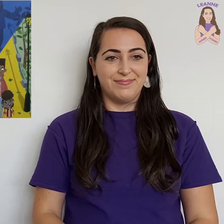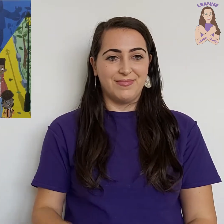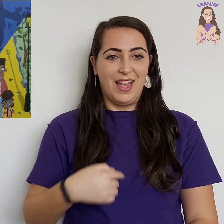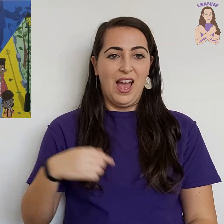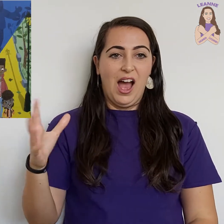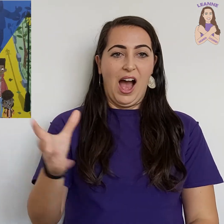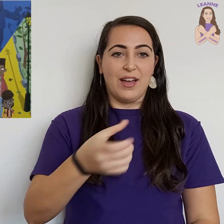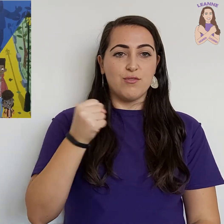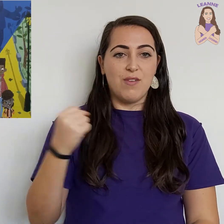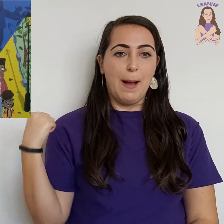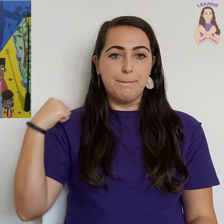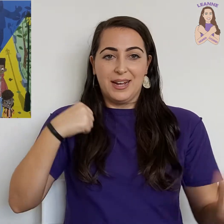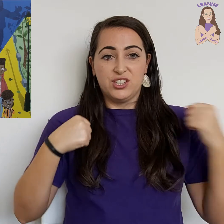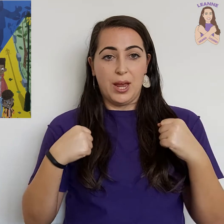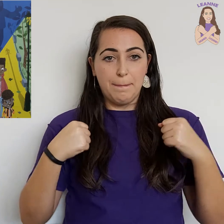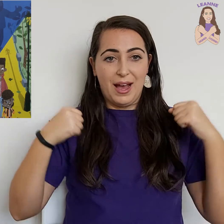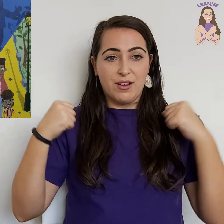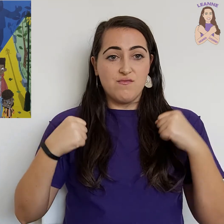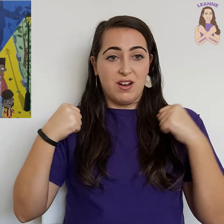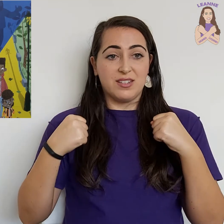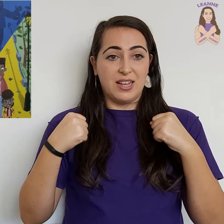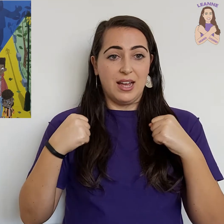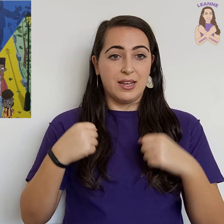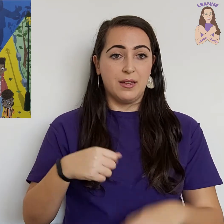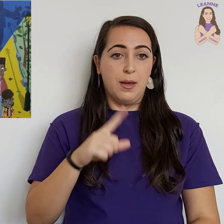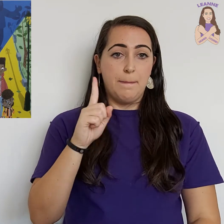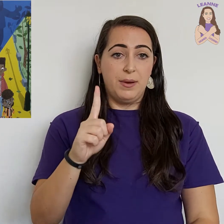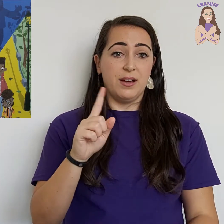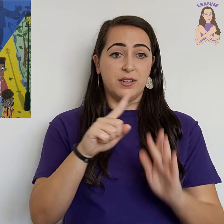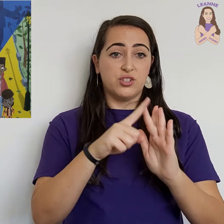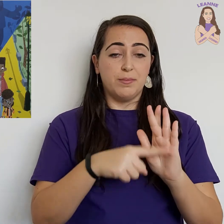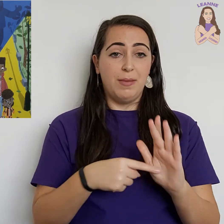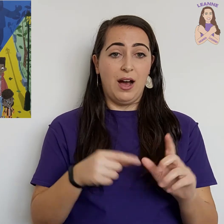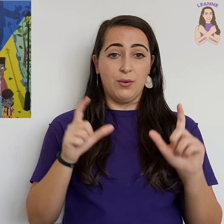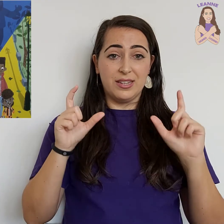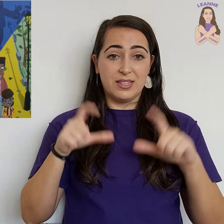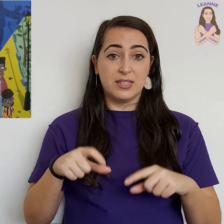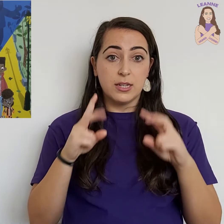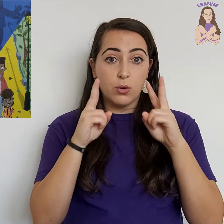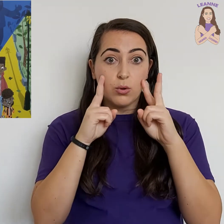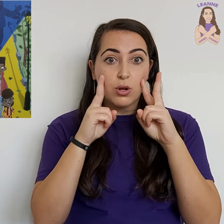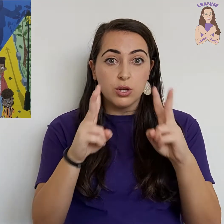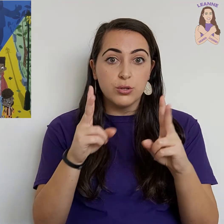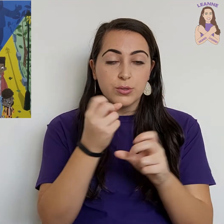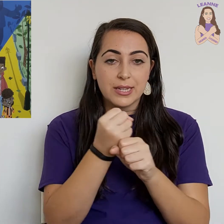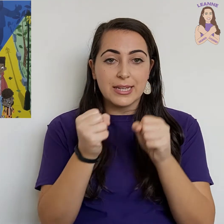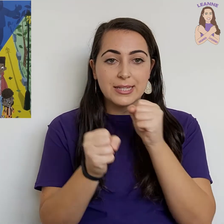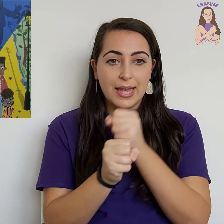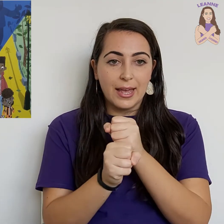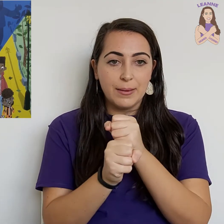I grab my jetpack rucksack, but Jamal is still glued to his game.